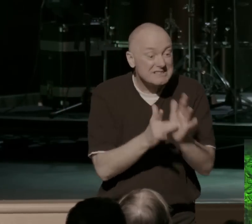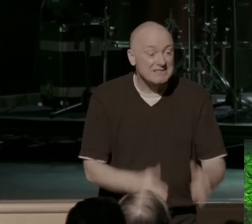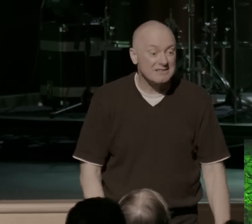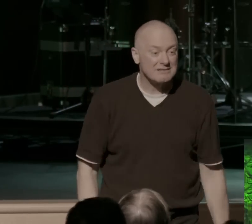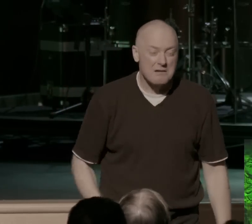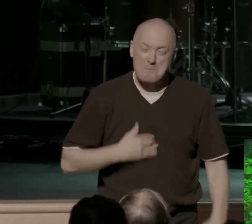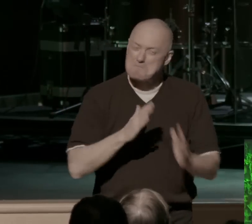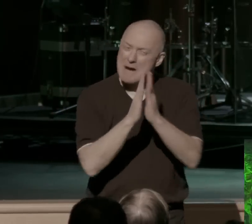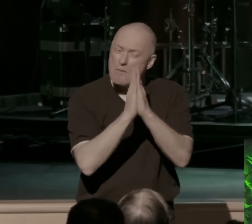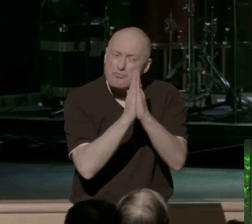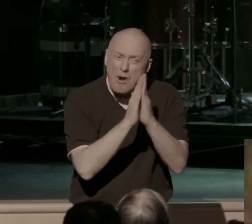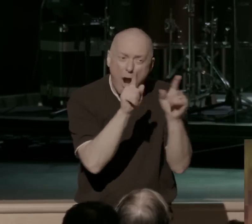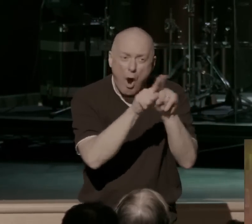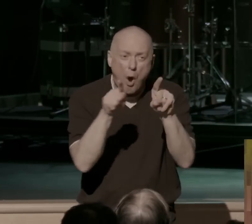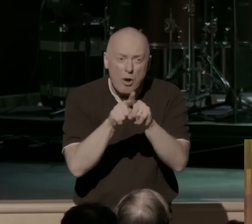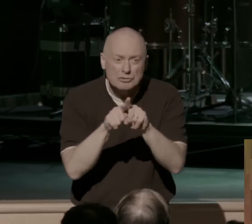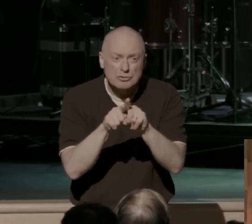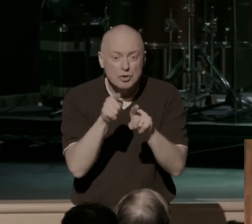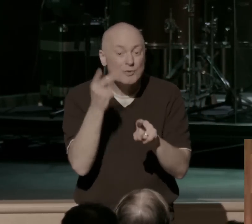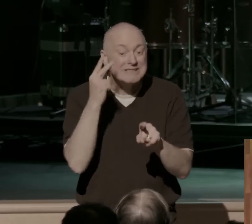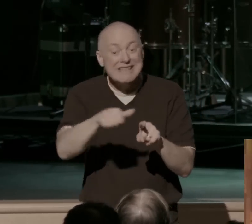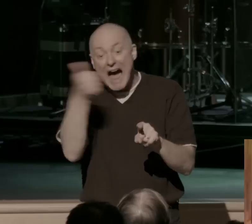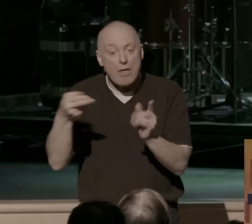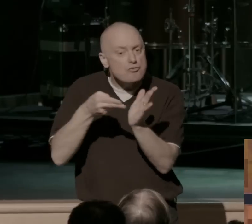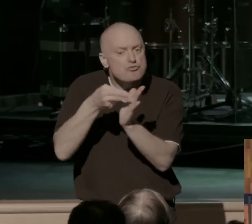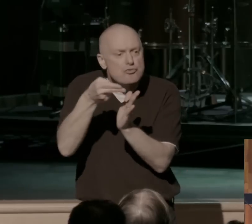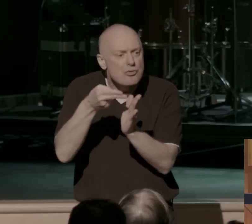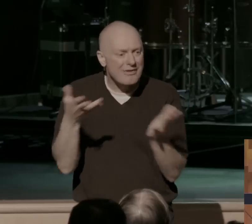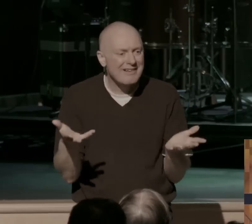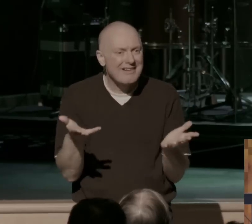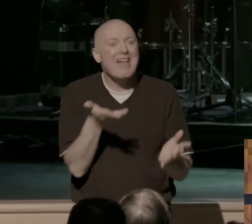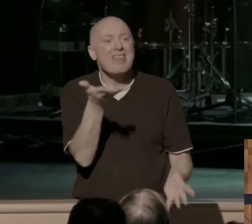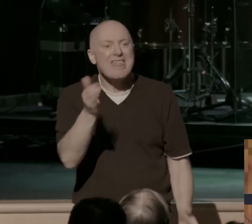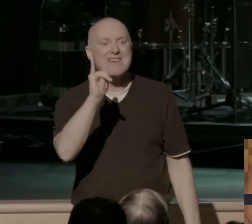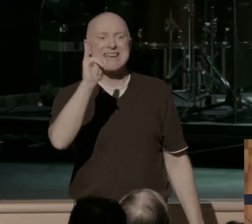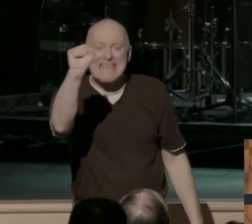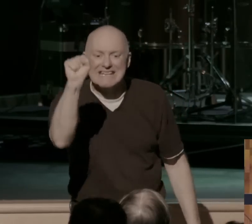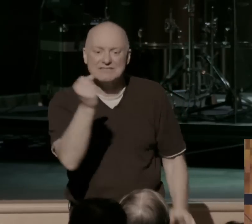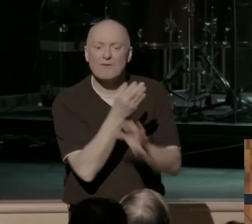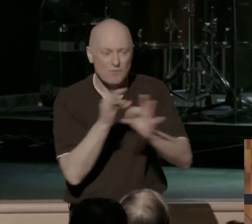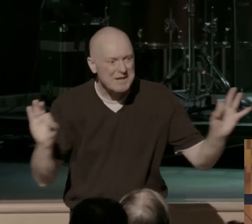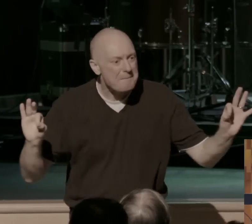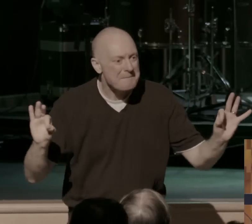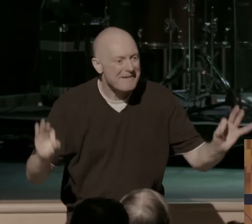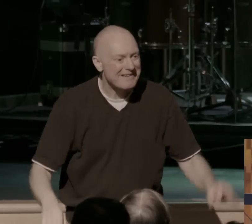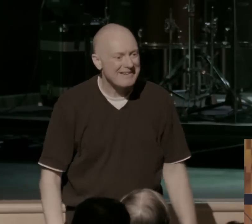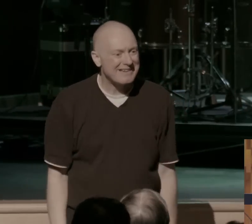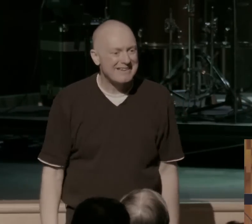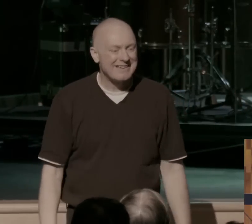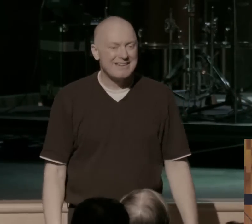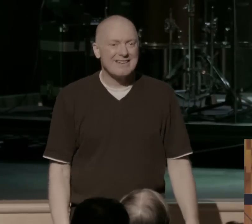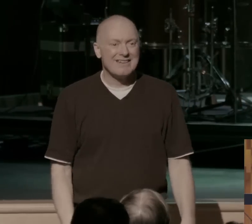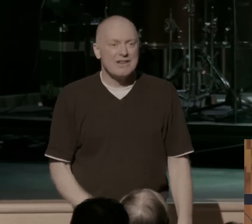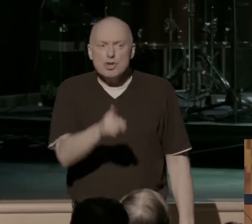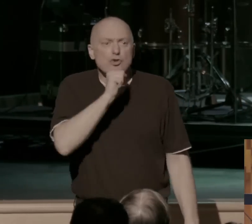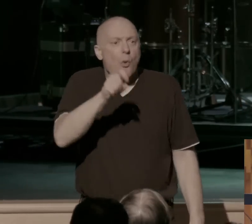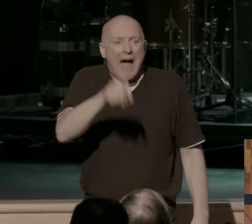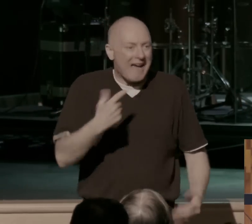My prayer, too, though, is that we see the other truth, the other reality, the truth, that there is freedom, that you don't have to live in